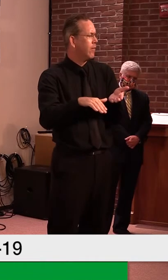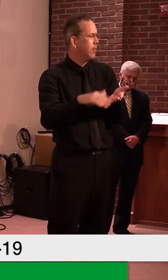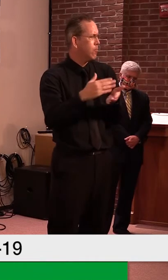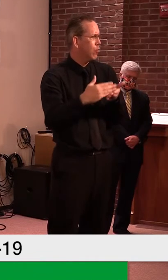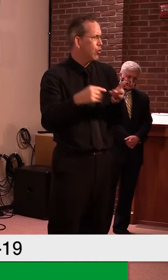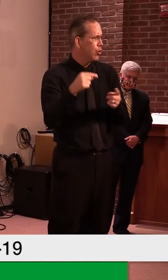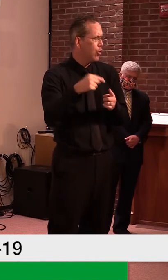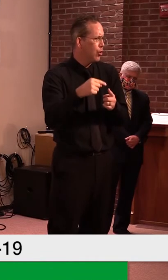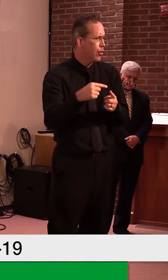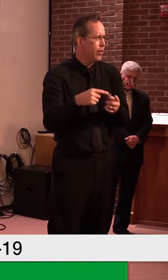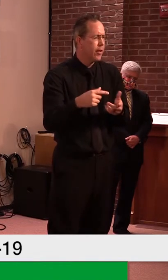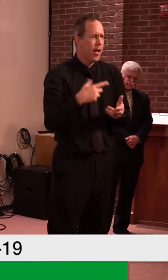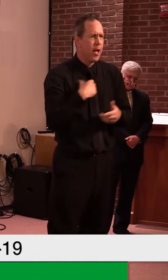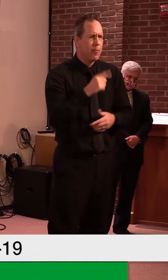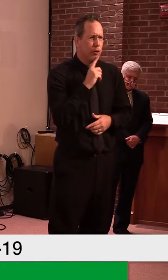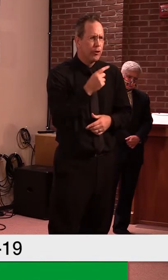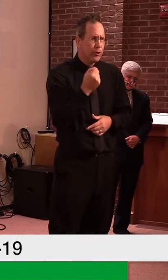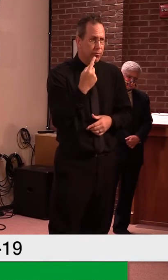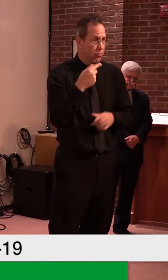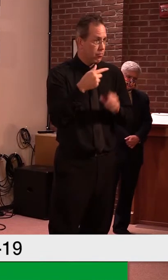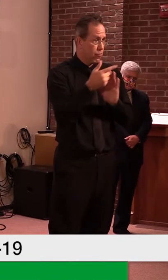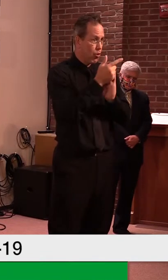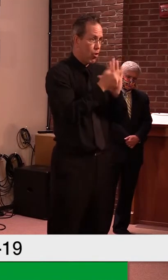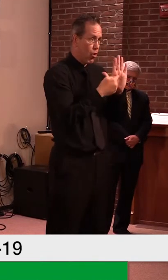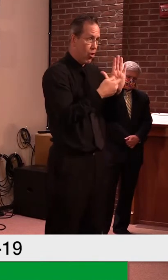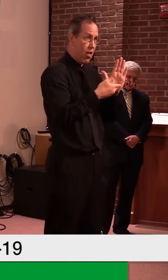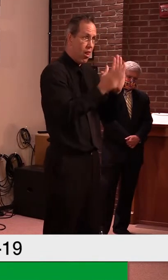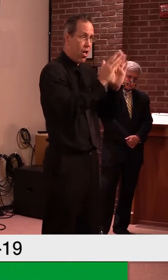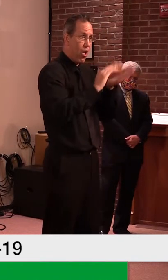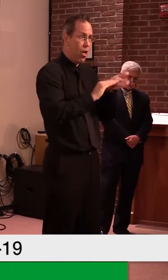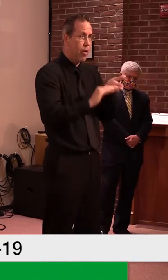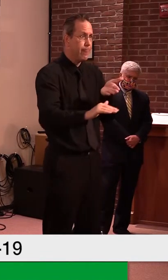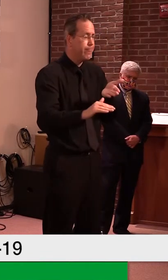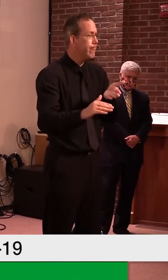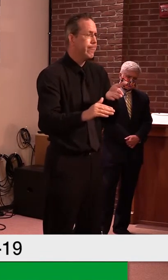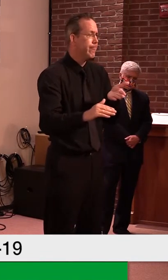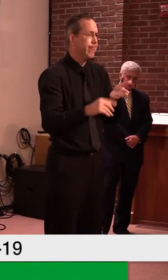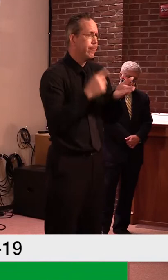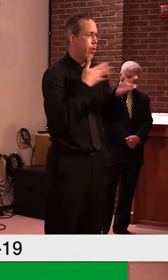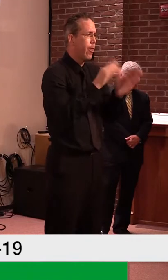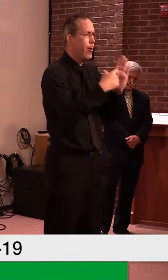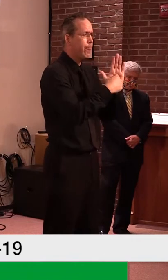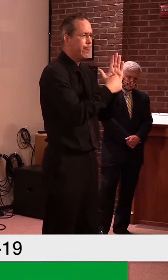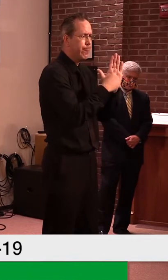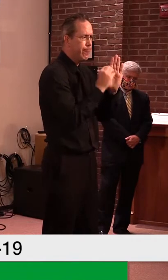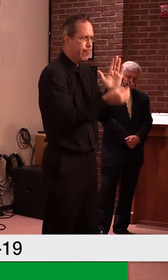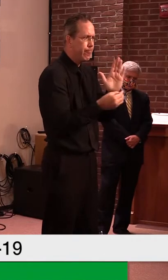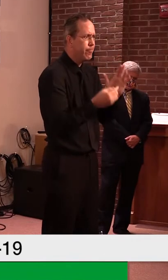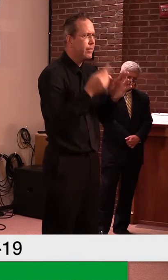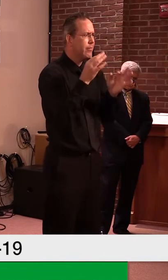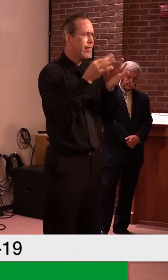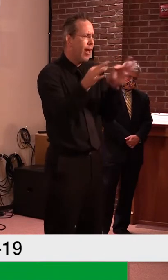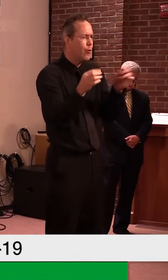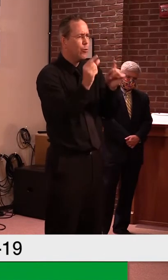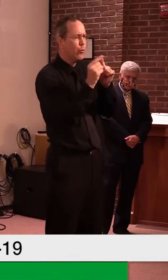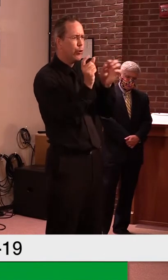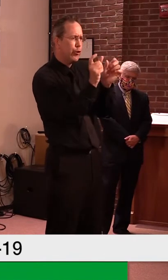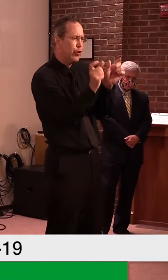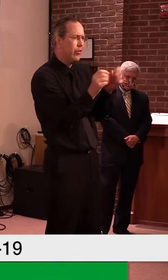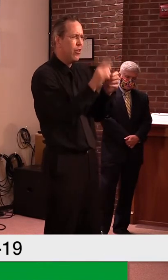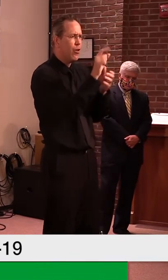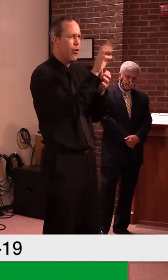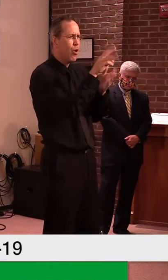regulation would allow a waiver at this moment in time. I think our, you know, language in that regulation, like so much of our regulation, never anticipated